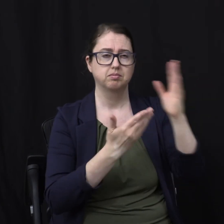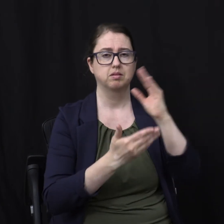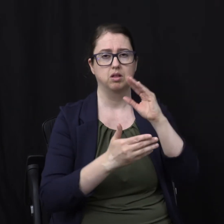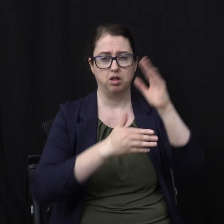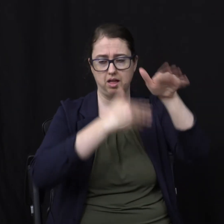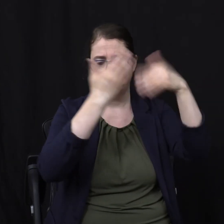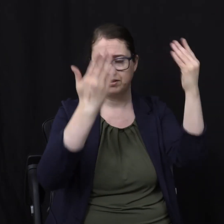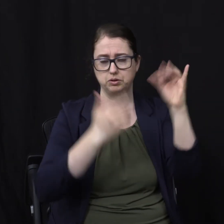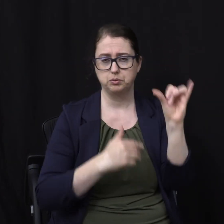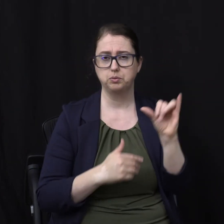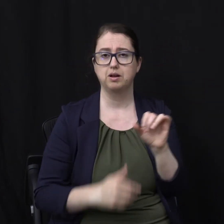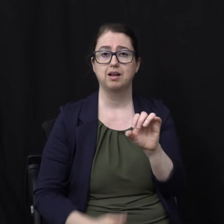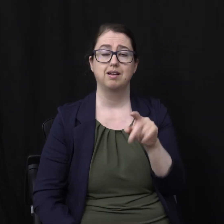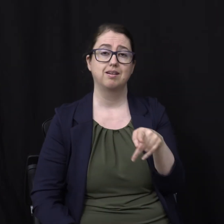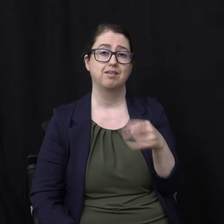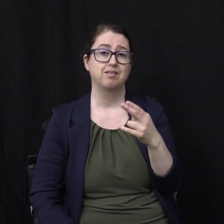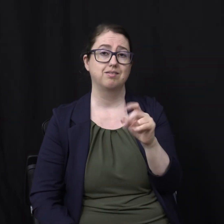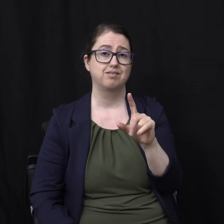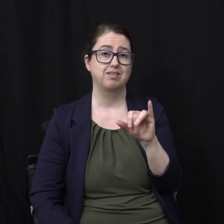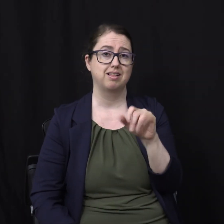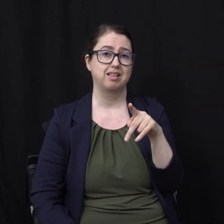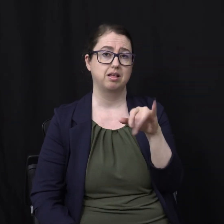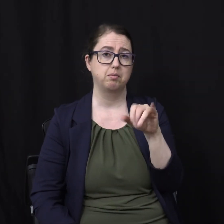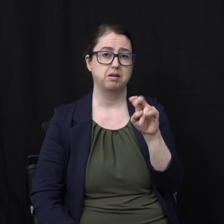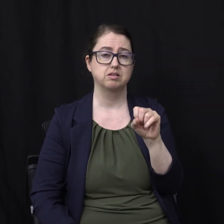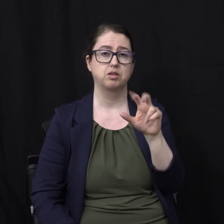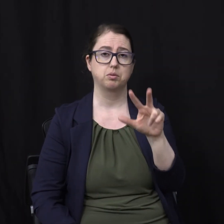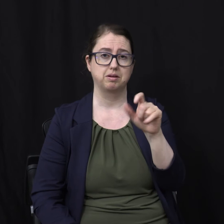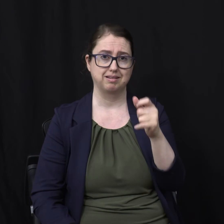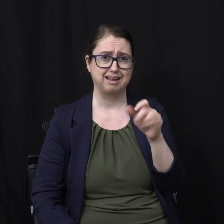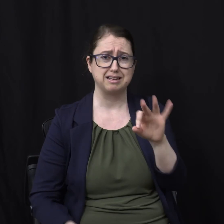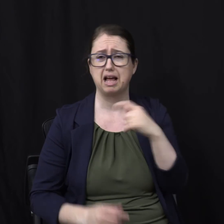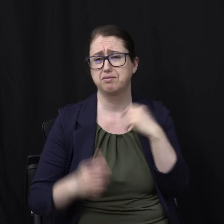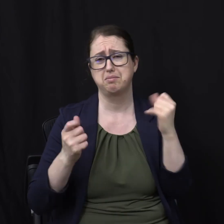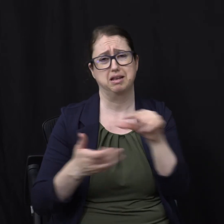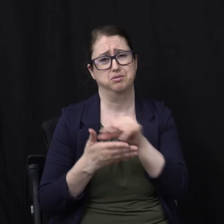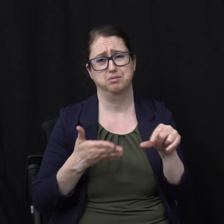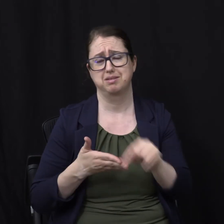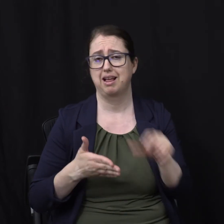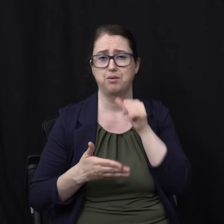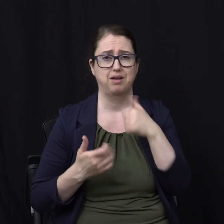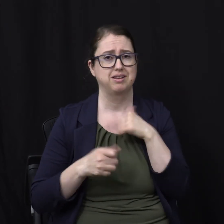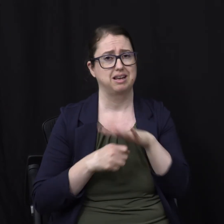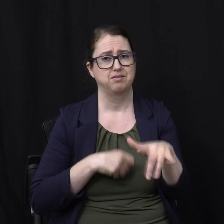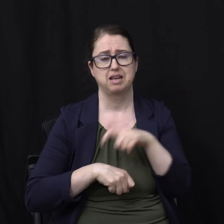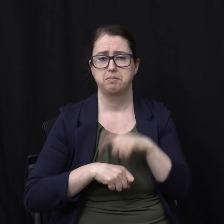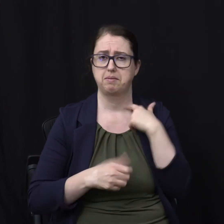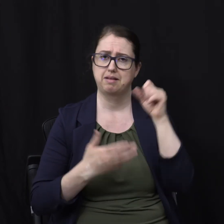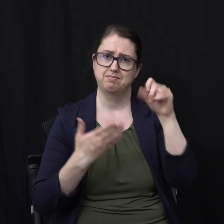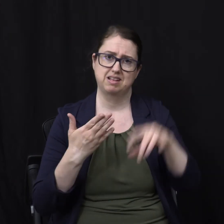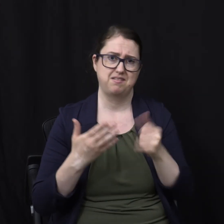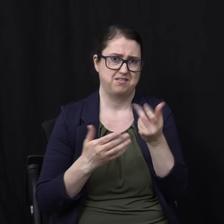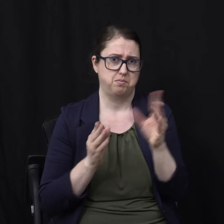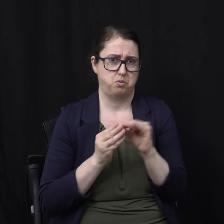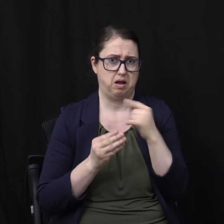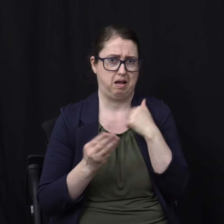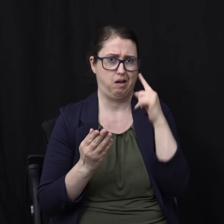3.19 Is another one We have so many of I don't have time to turn to them all Or even just put them all on the screen We're just going to rifle through a few more I hope you're taking notes